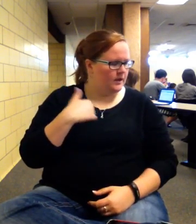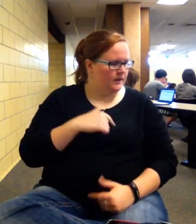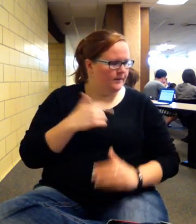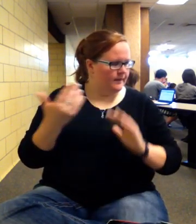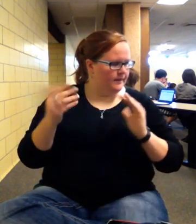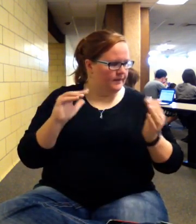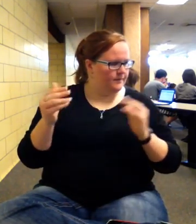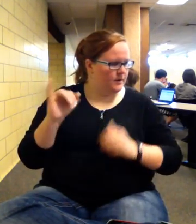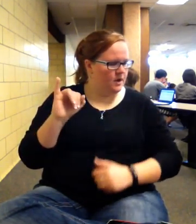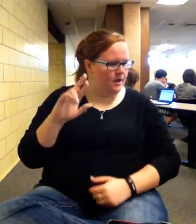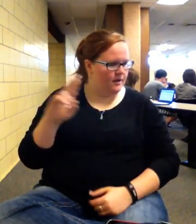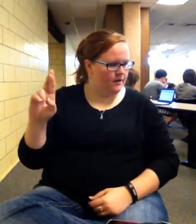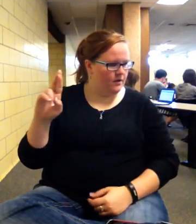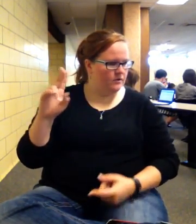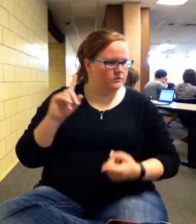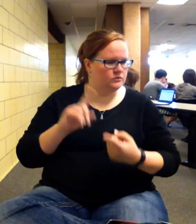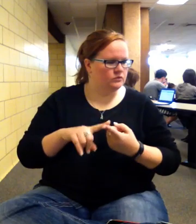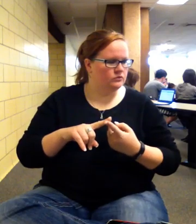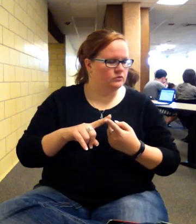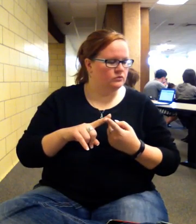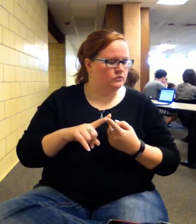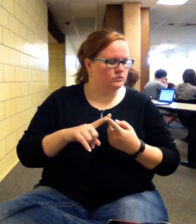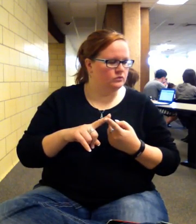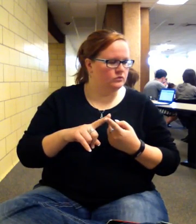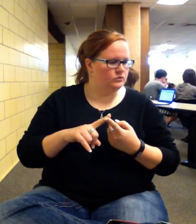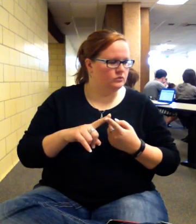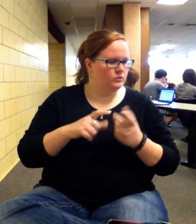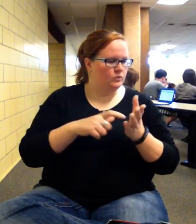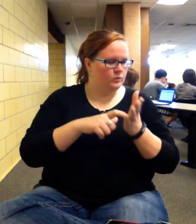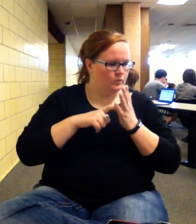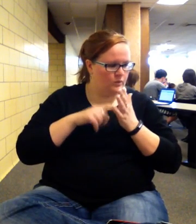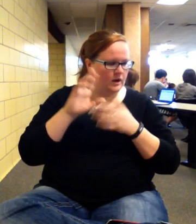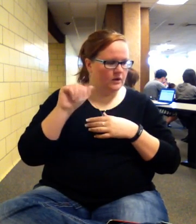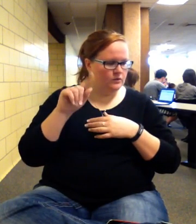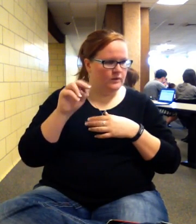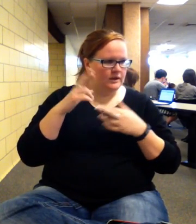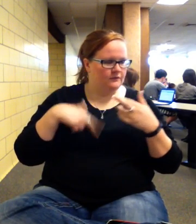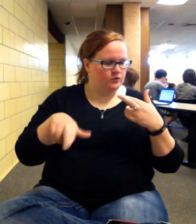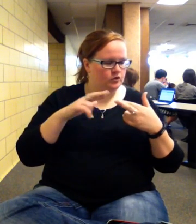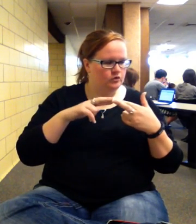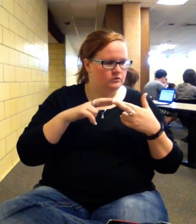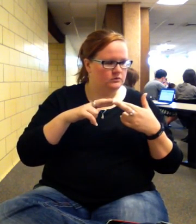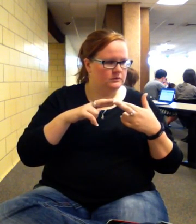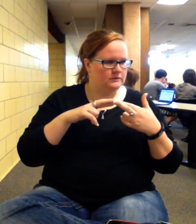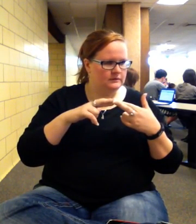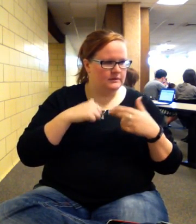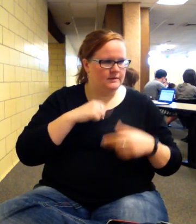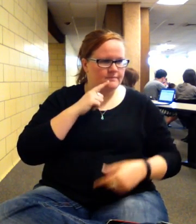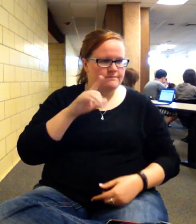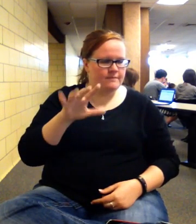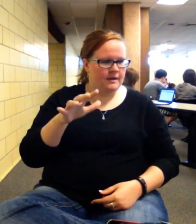IRR to the required rate of return? Like, I'm kind of confused, like, exactly